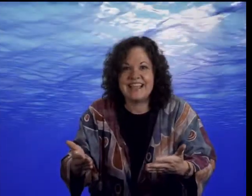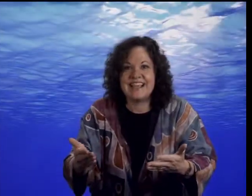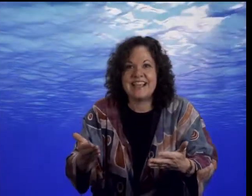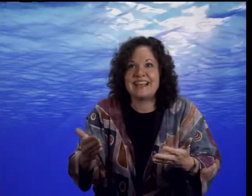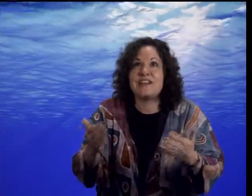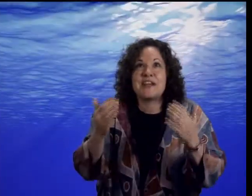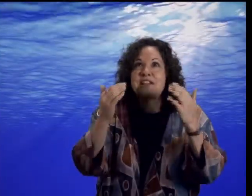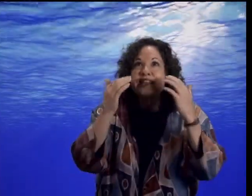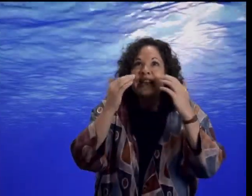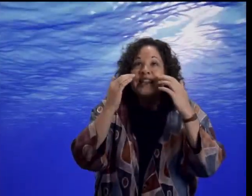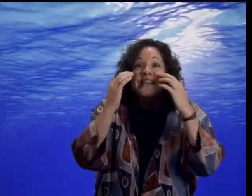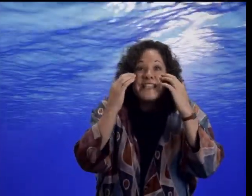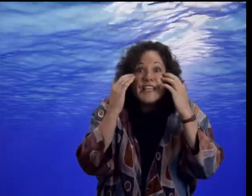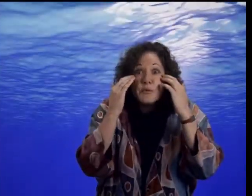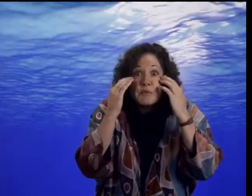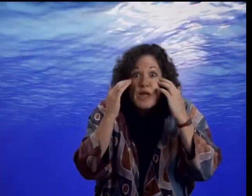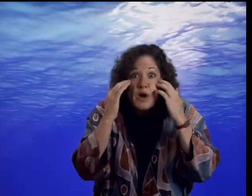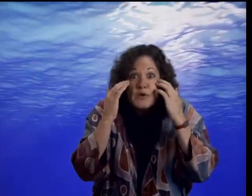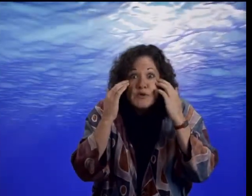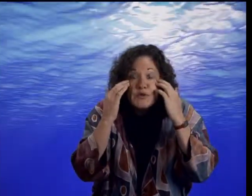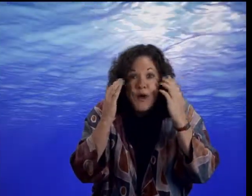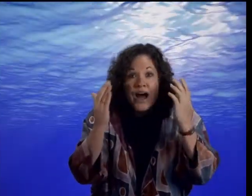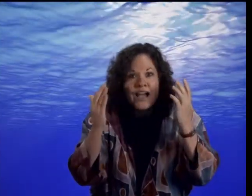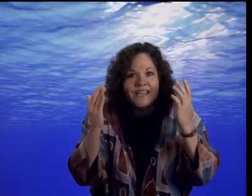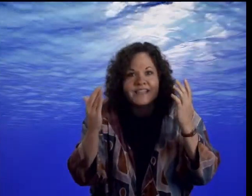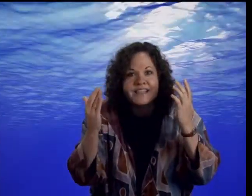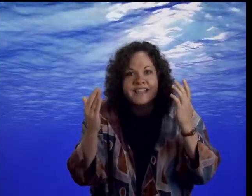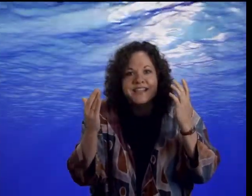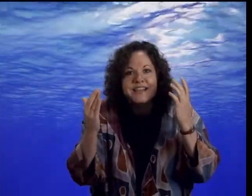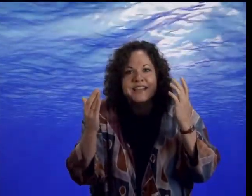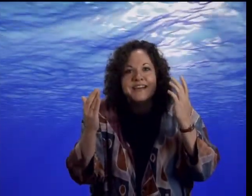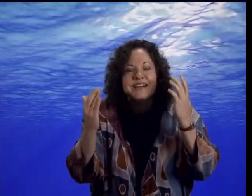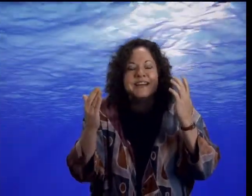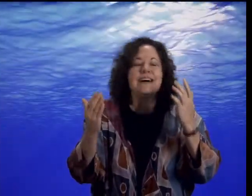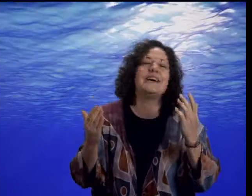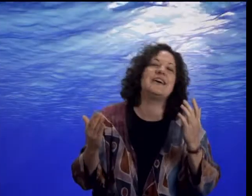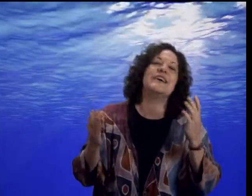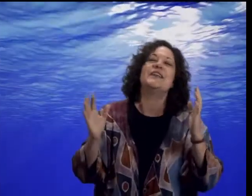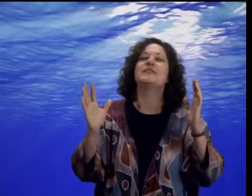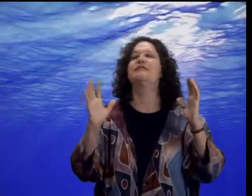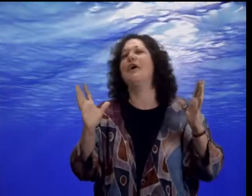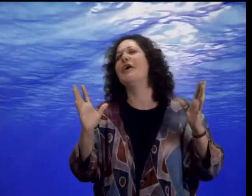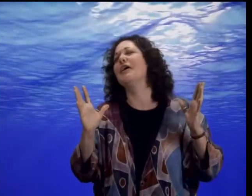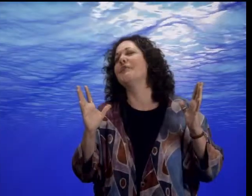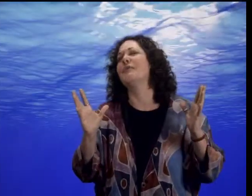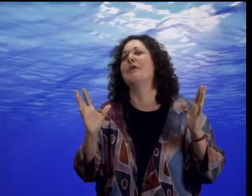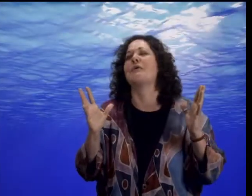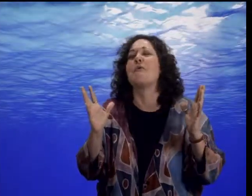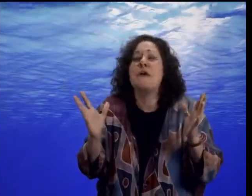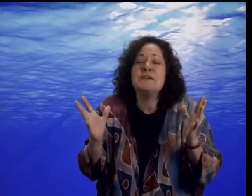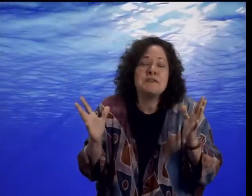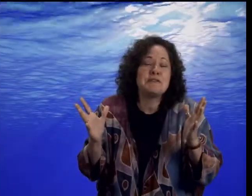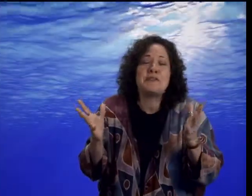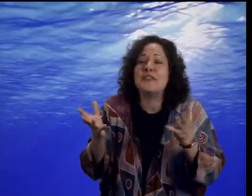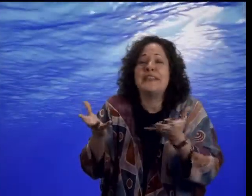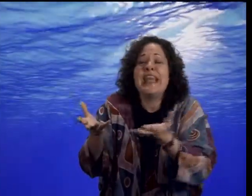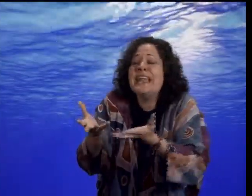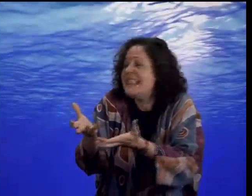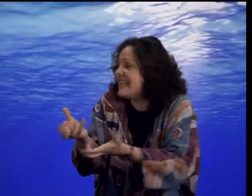I've actually seen it with my own two eyes. Oh, and it is far more wonderful than anything.